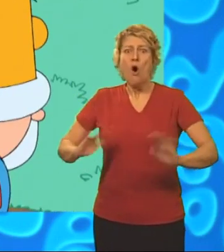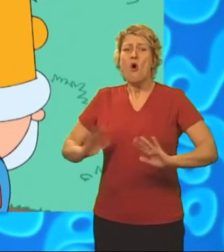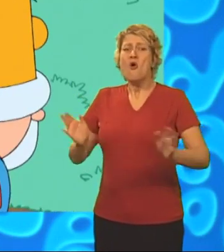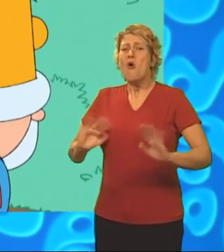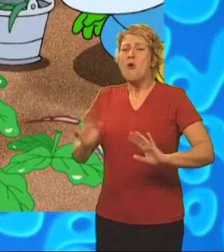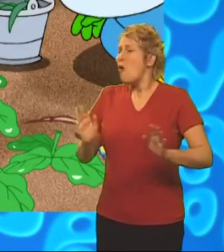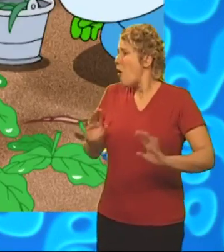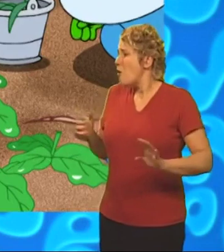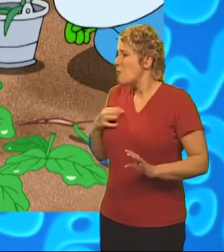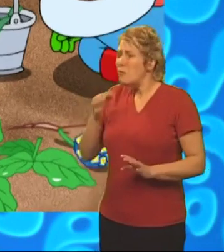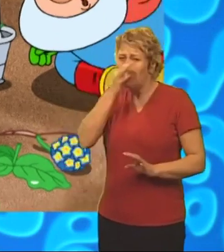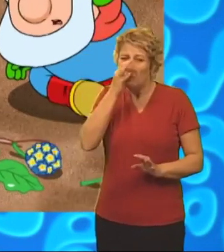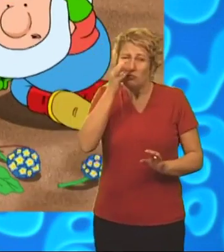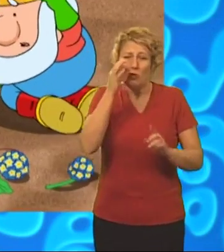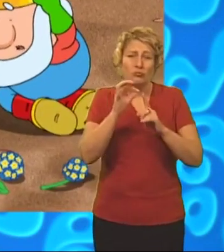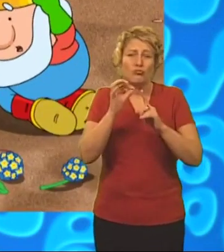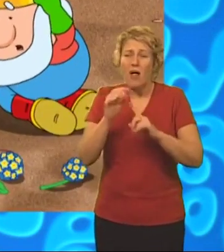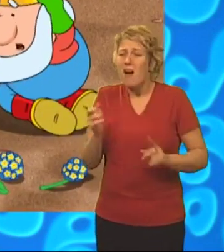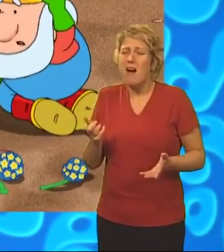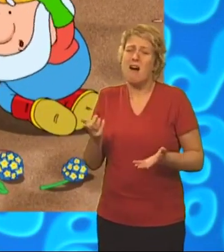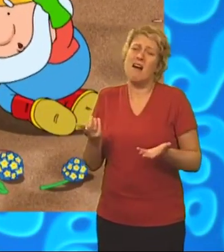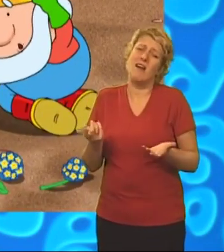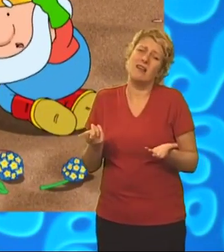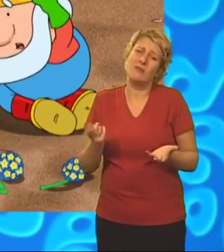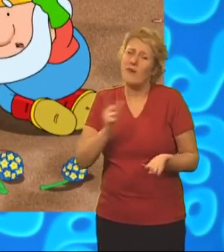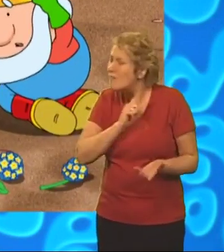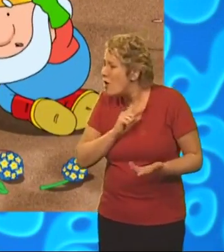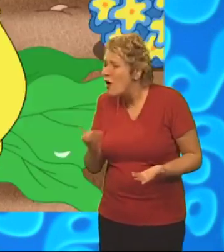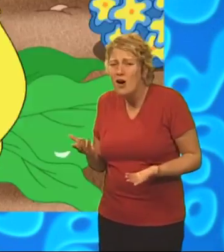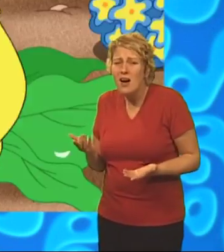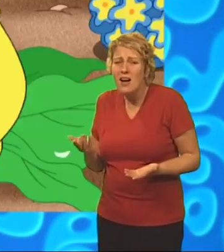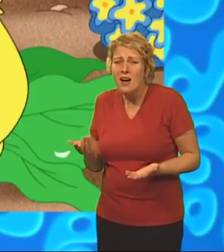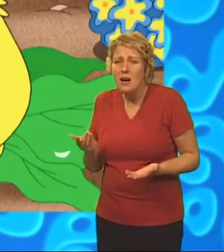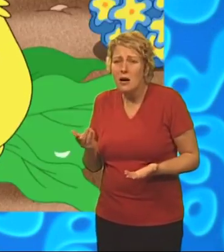no, Chirpy. My primulas. Why did you do that?